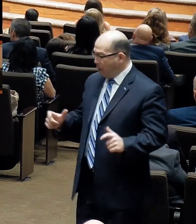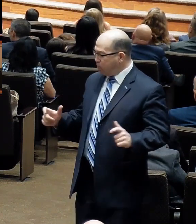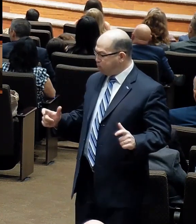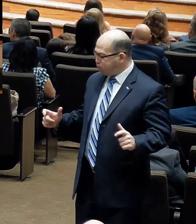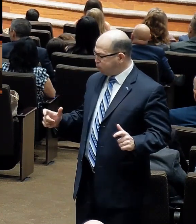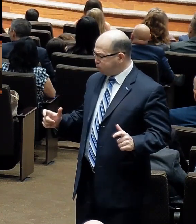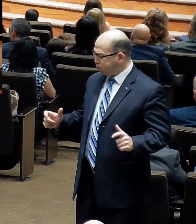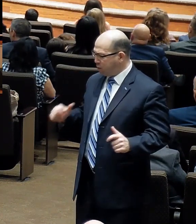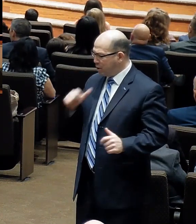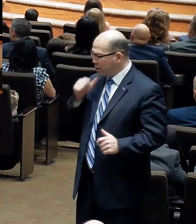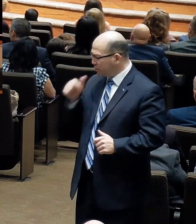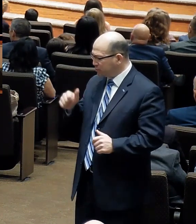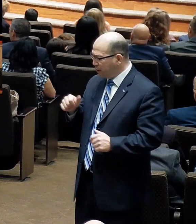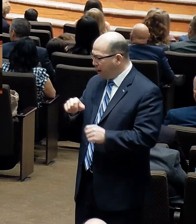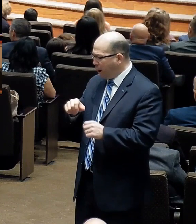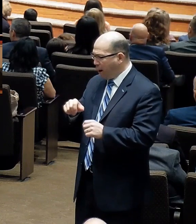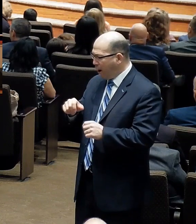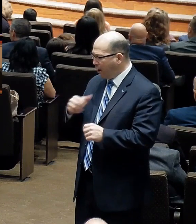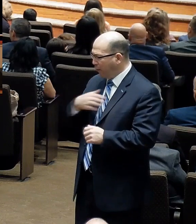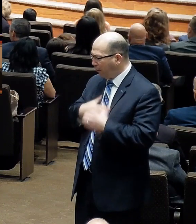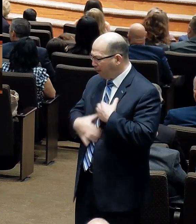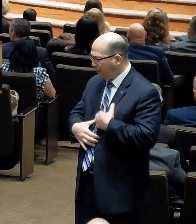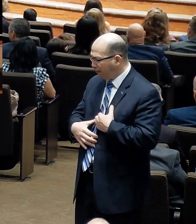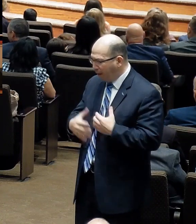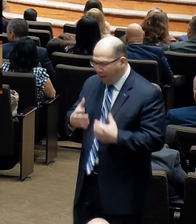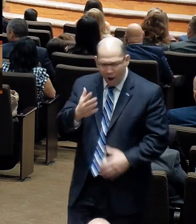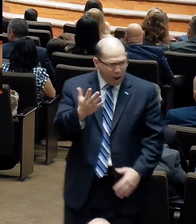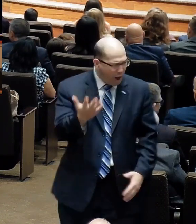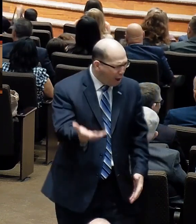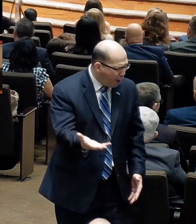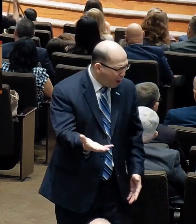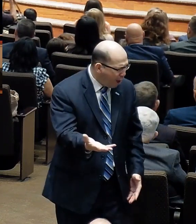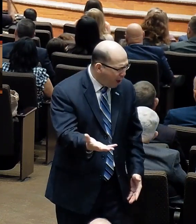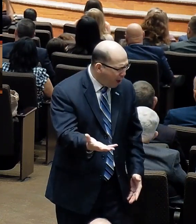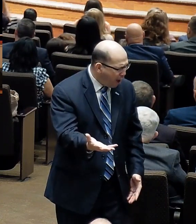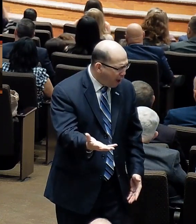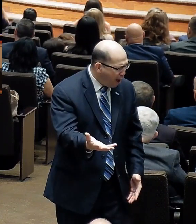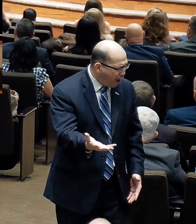he is recovering from a head injury at this point.